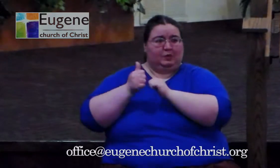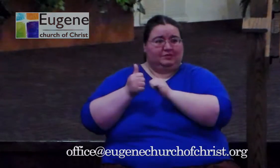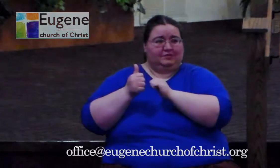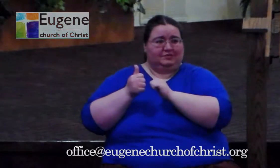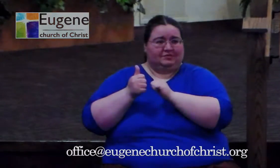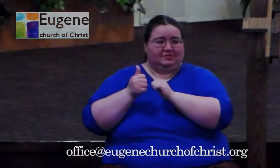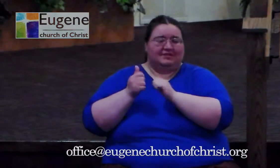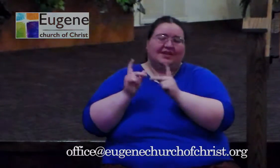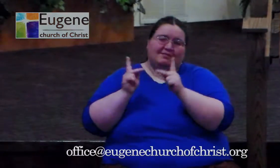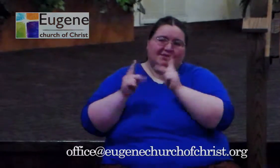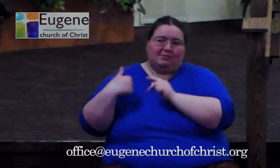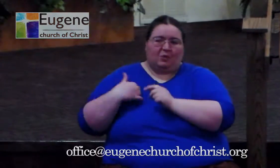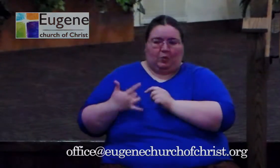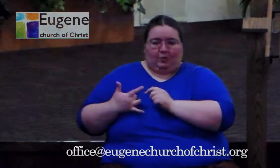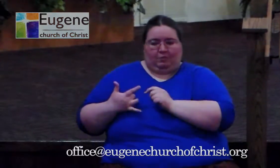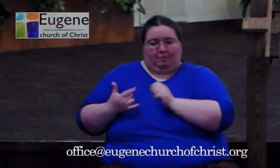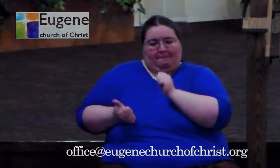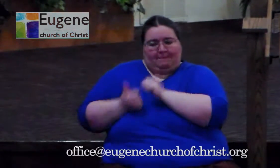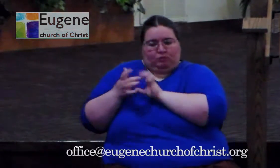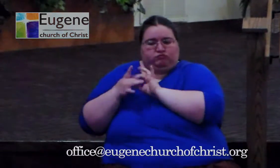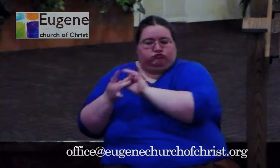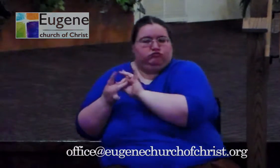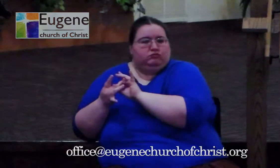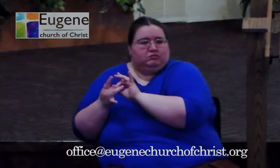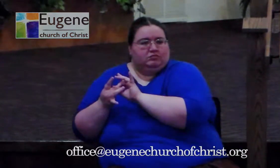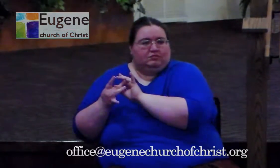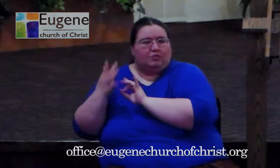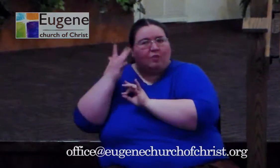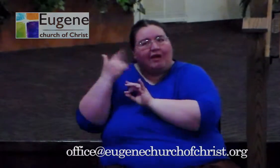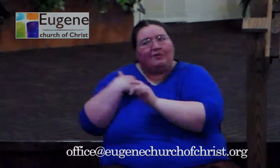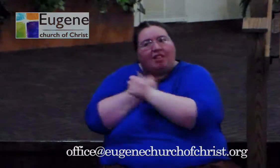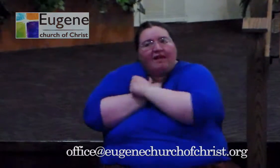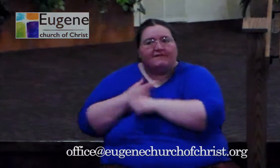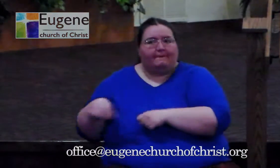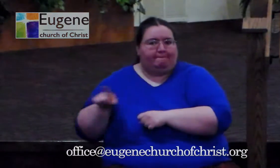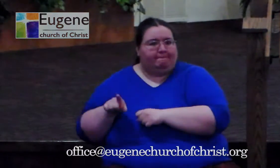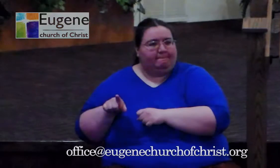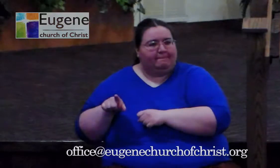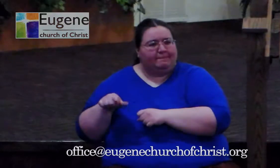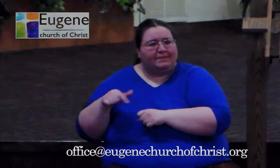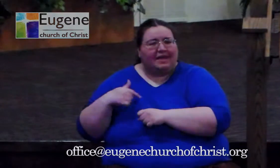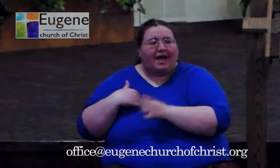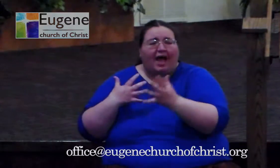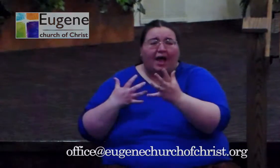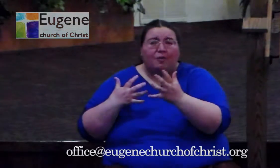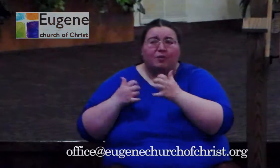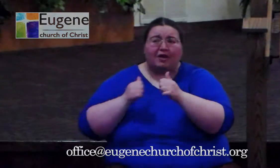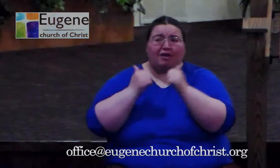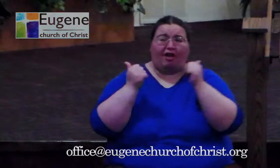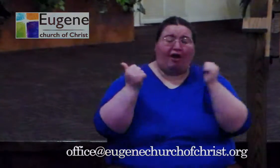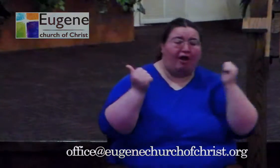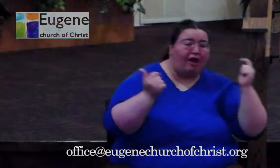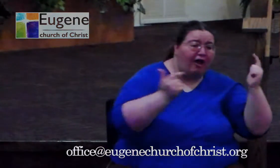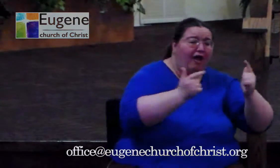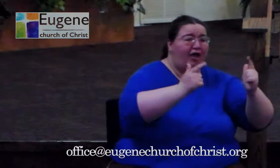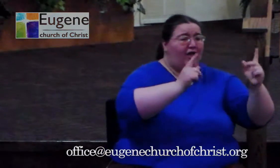because we care about those people. I want every stranger out there to accept Christ at some point in life.